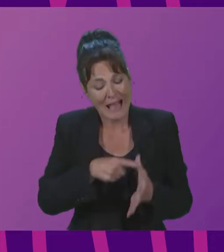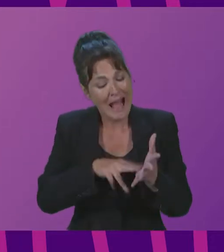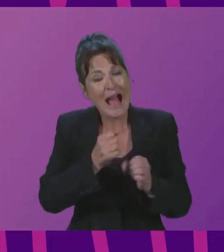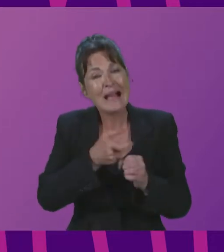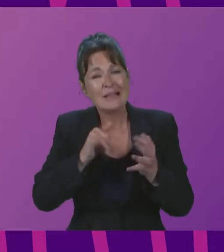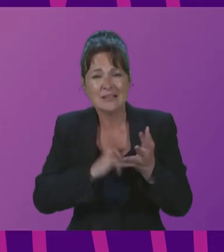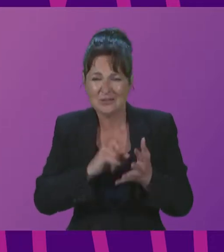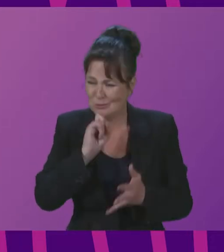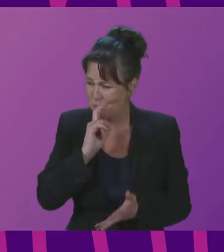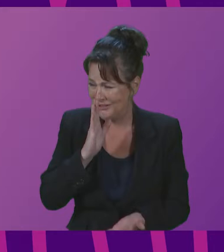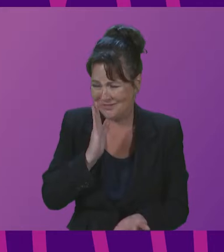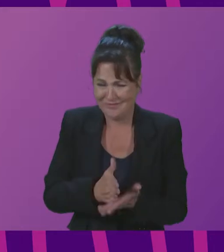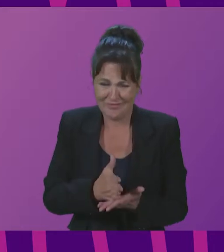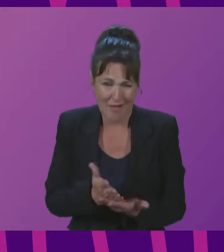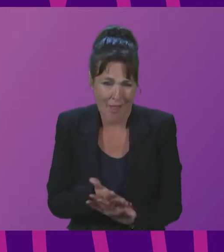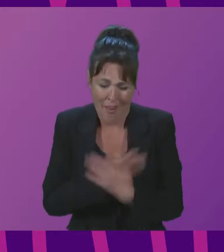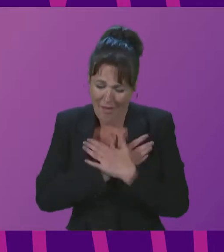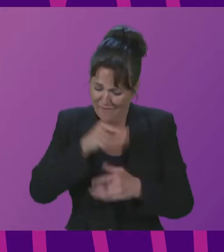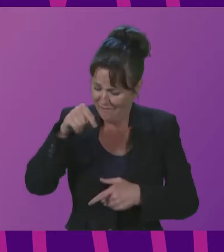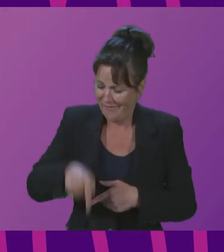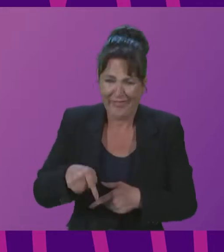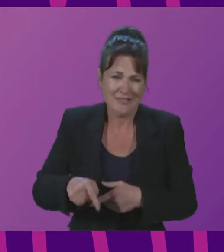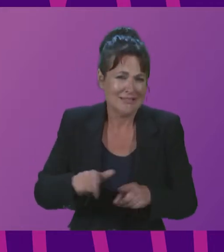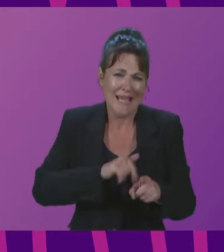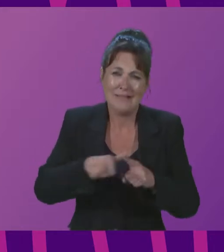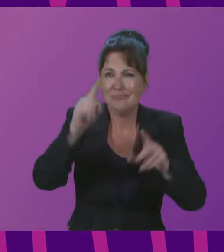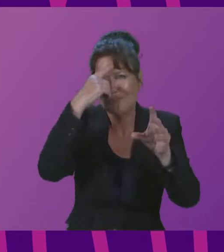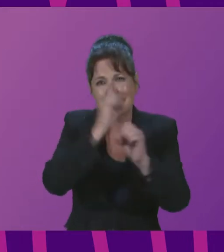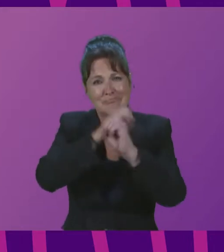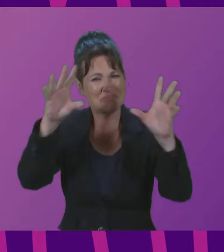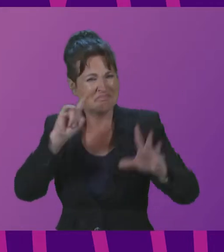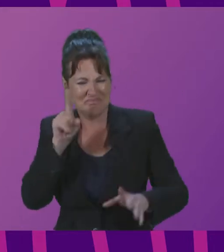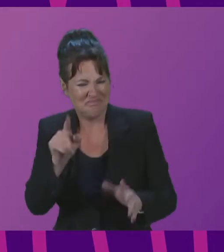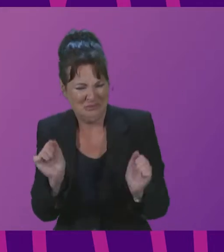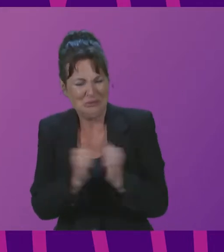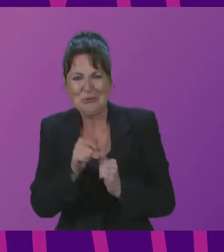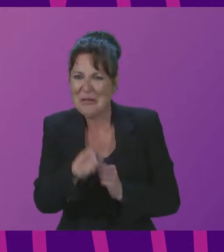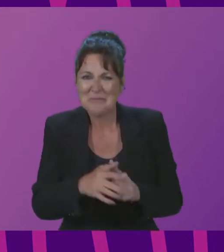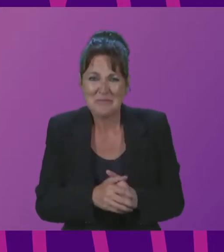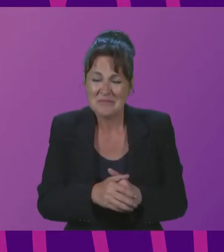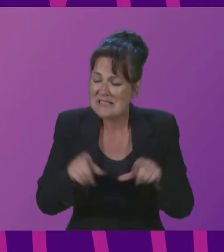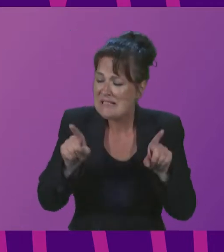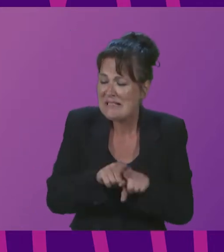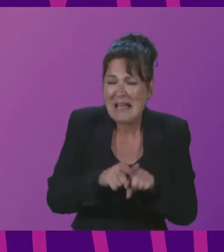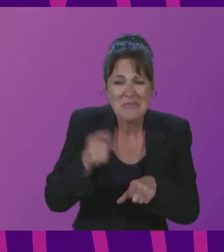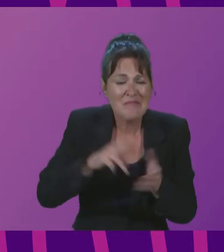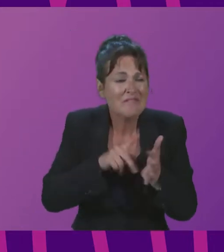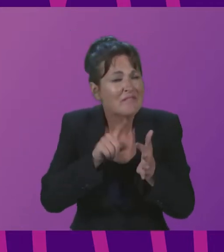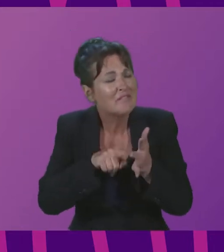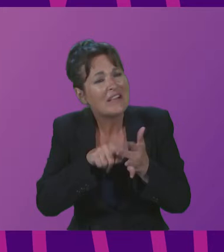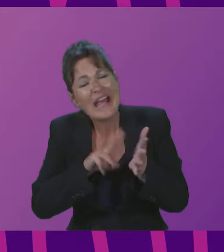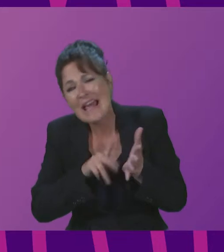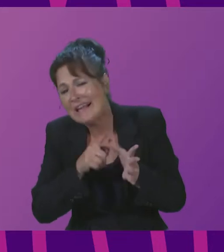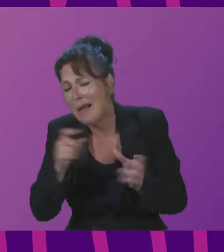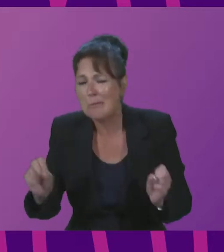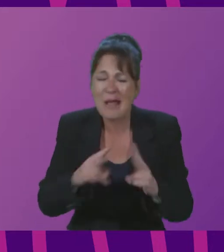well into the salons of enlightenment Edinburgh he would not have looked out of place the same would be true in Florence Vienna Paris